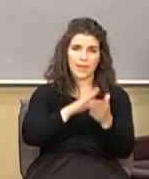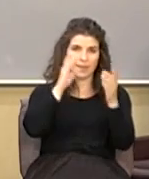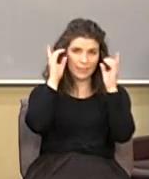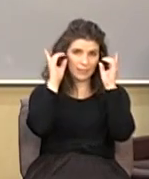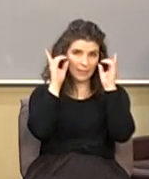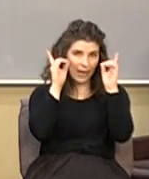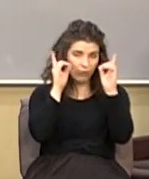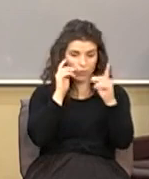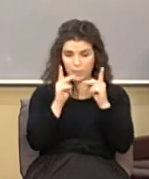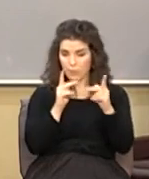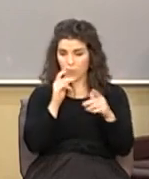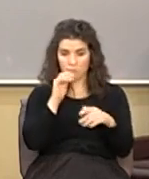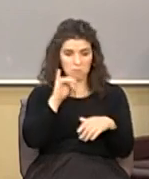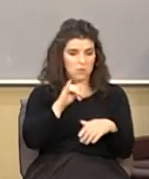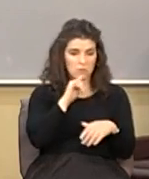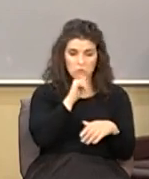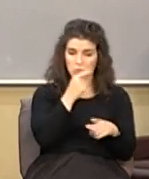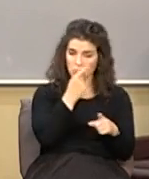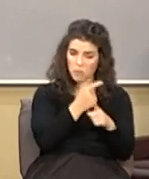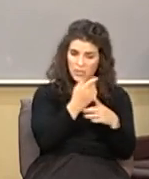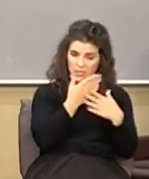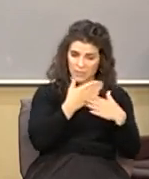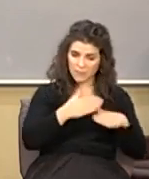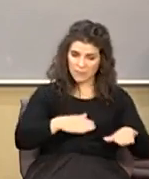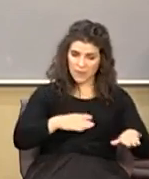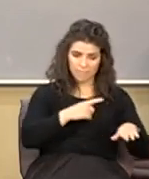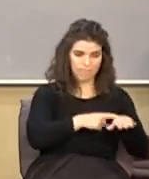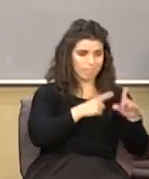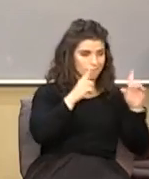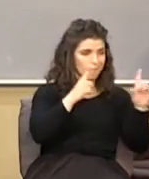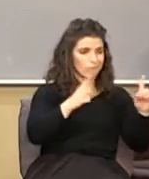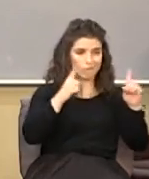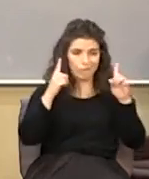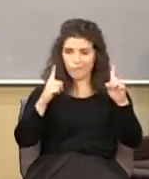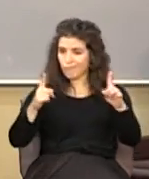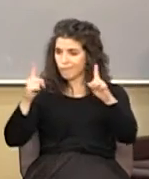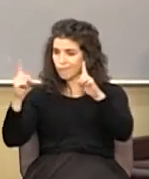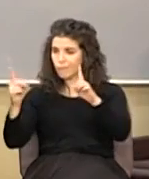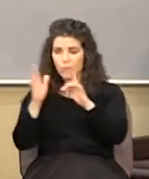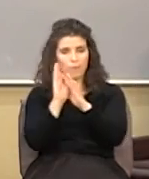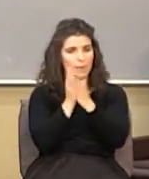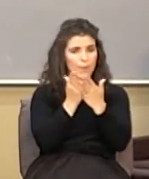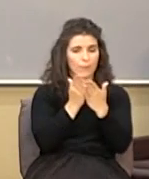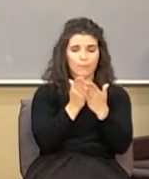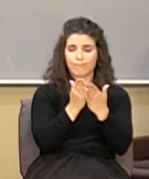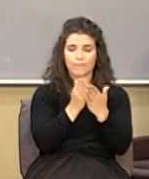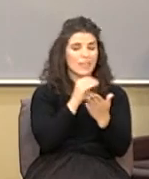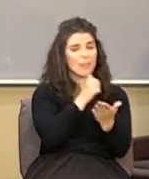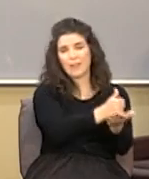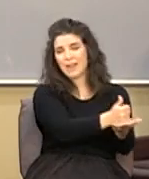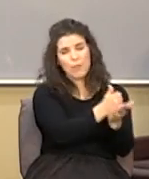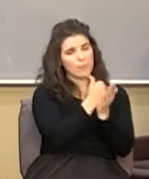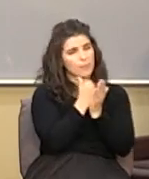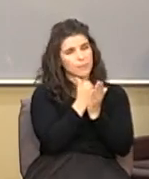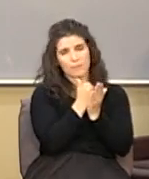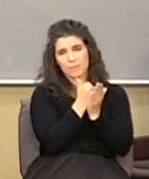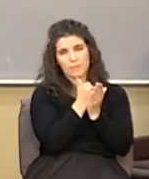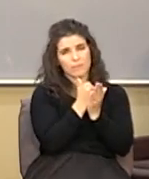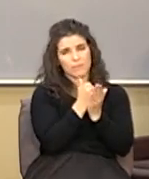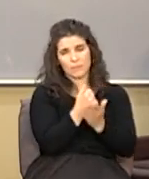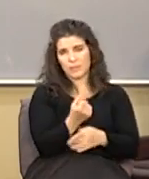people that don't rightly divide the word are no help in